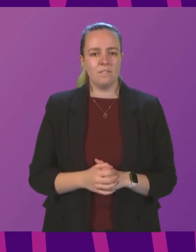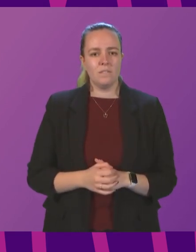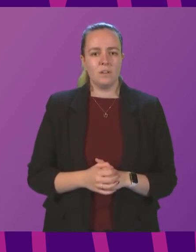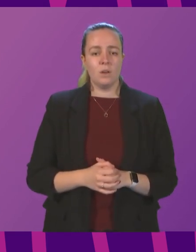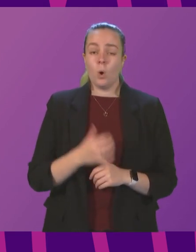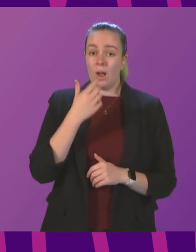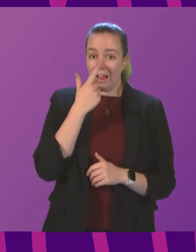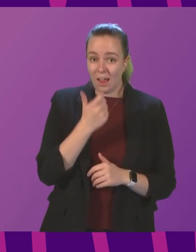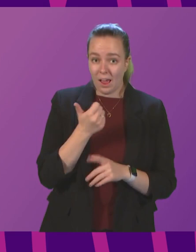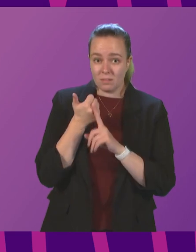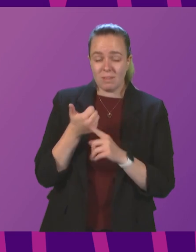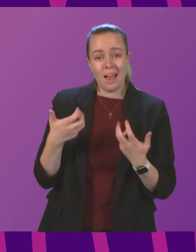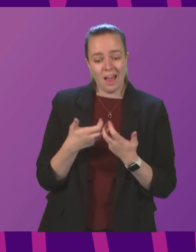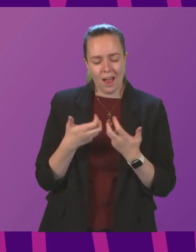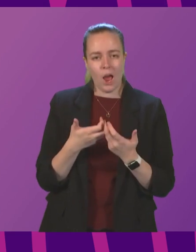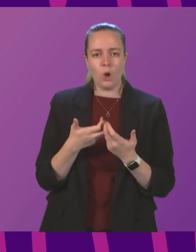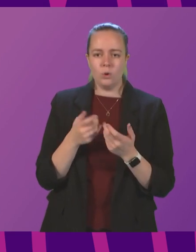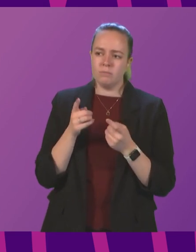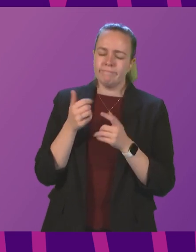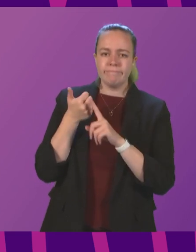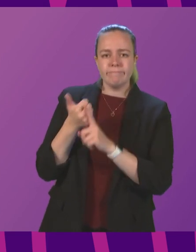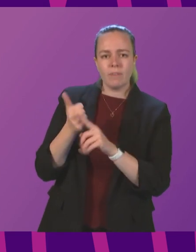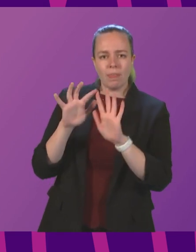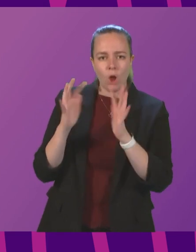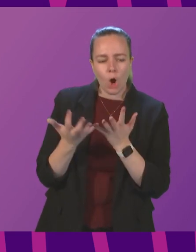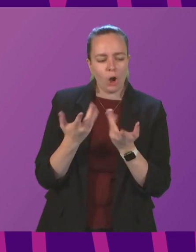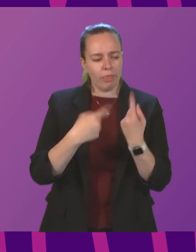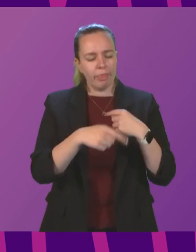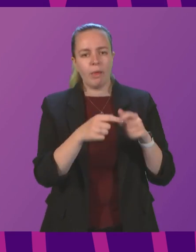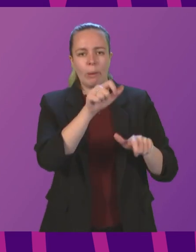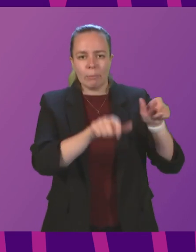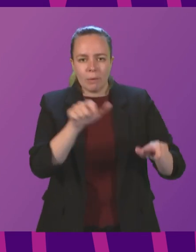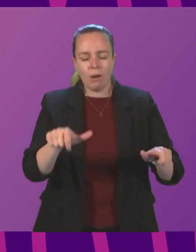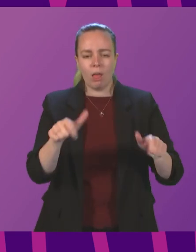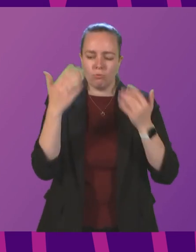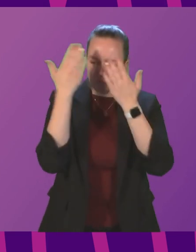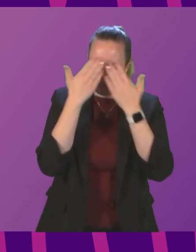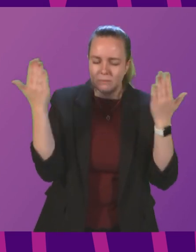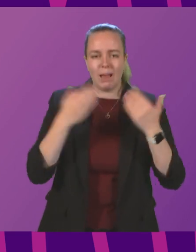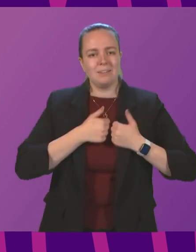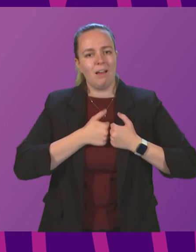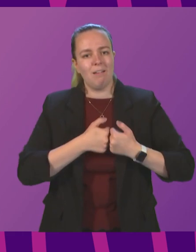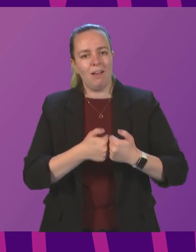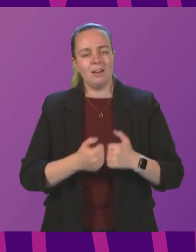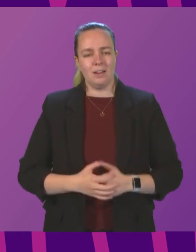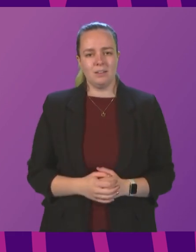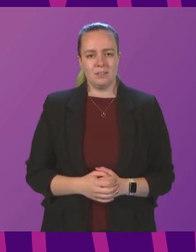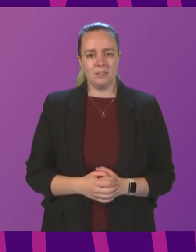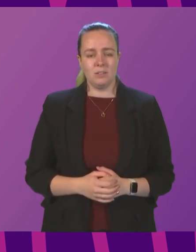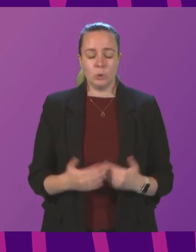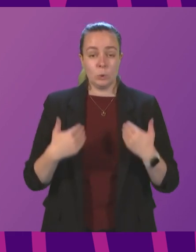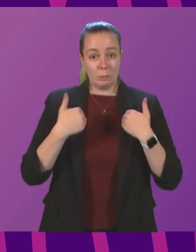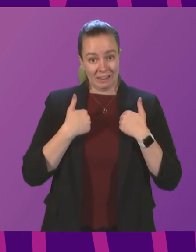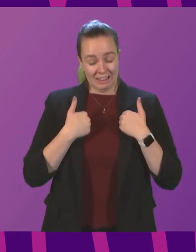this by treating the earth and all our fellow living beings with respect and kindness. To me,